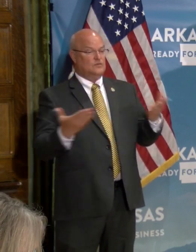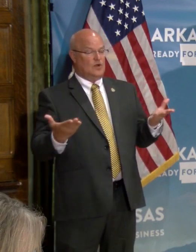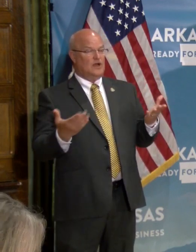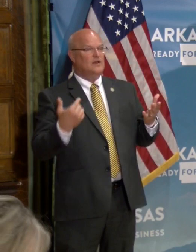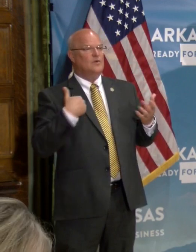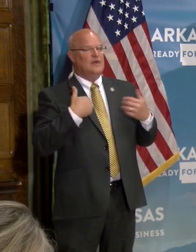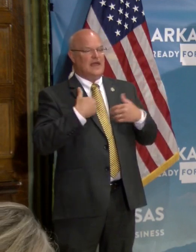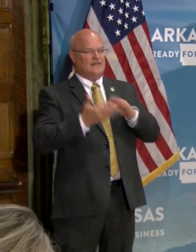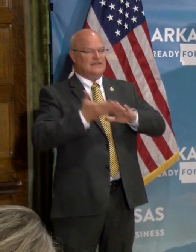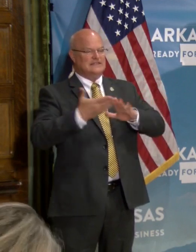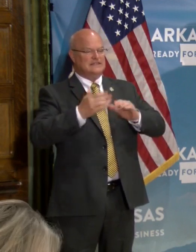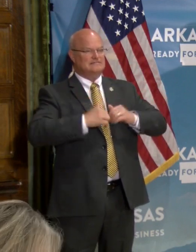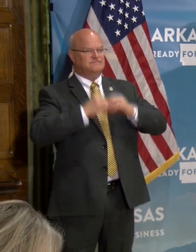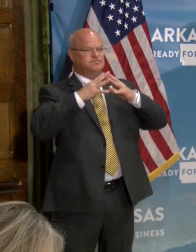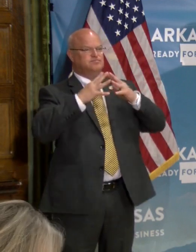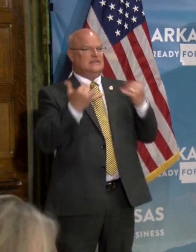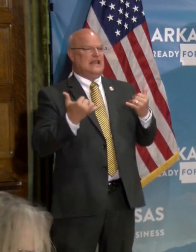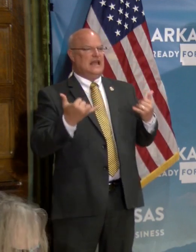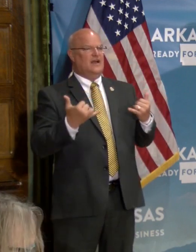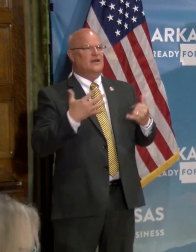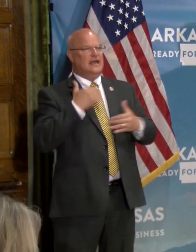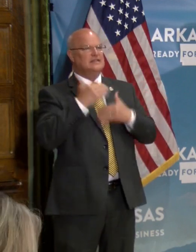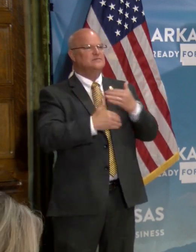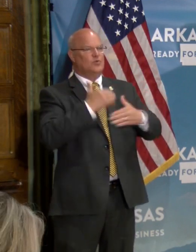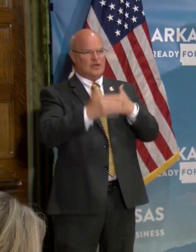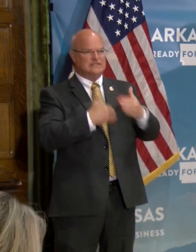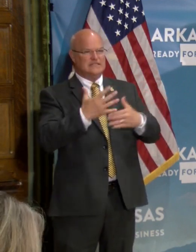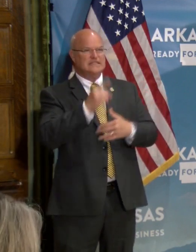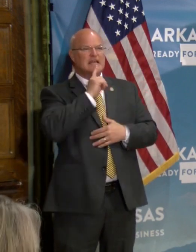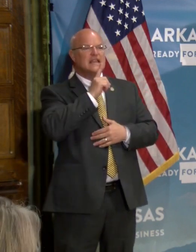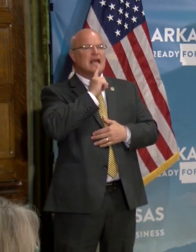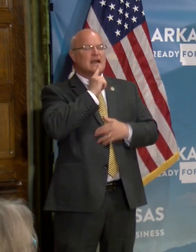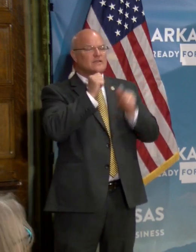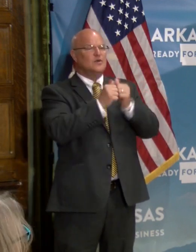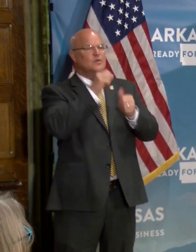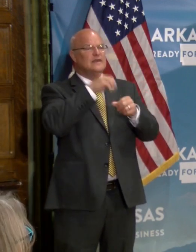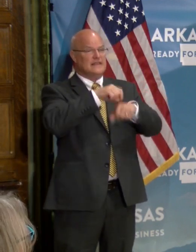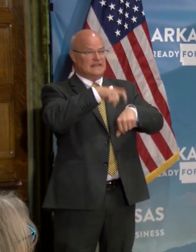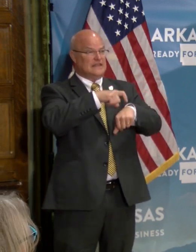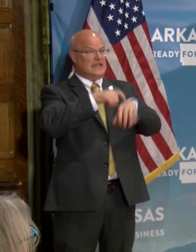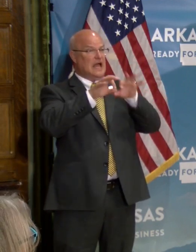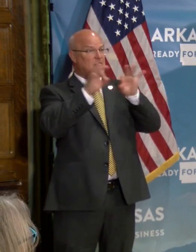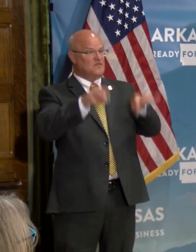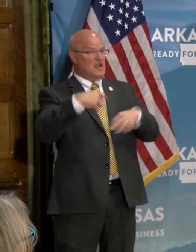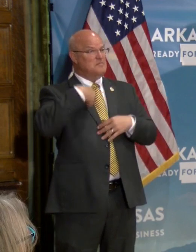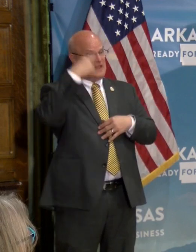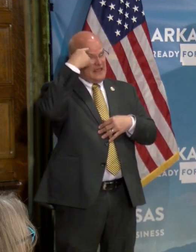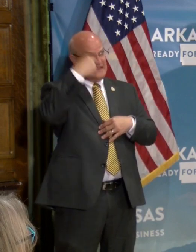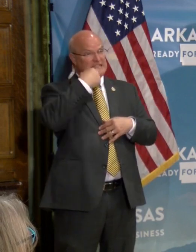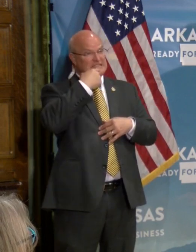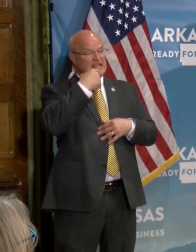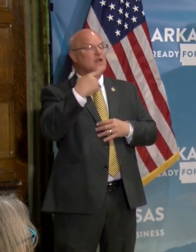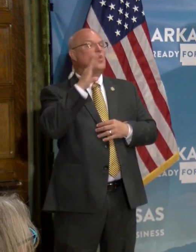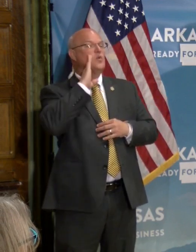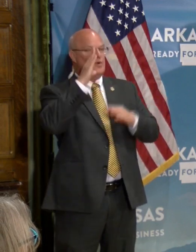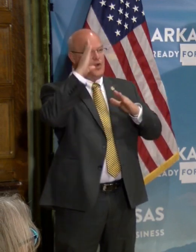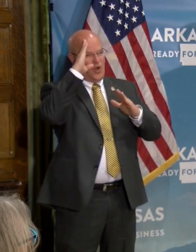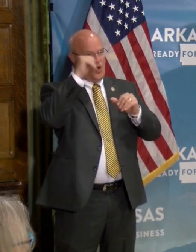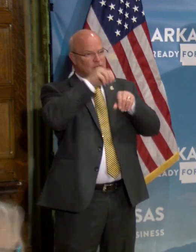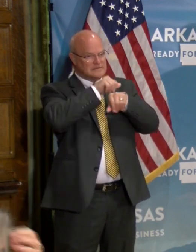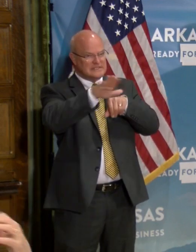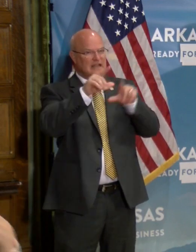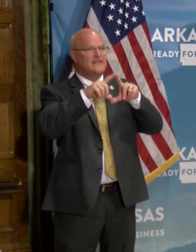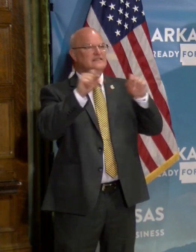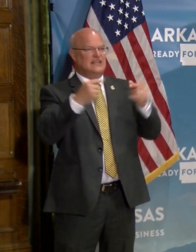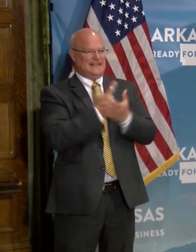uh, we have the system up and running and it's processing and it actually is within the time frame. I believe that they indicated we hope to get them out,